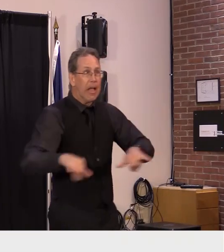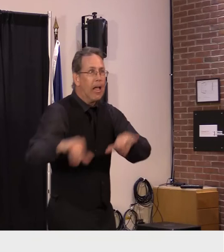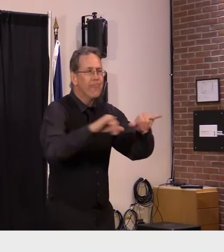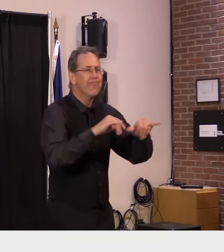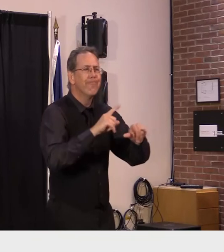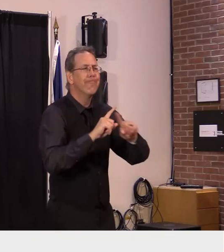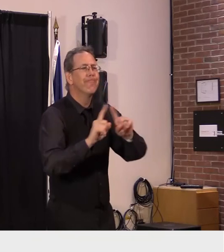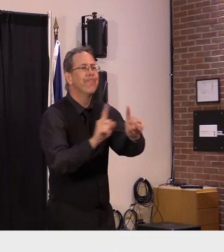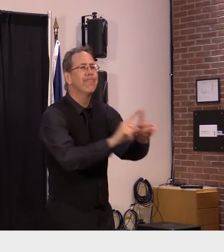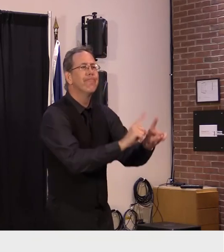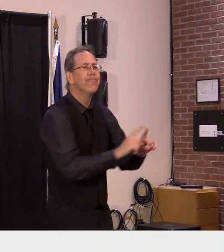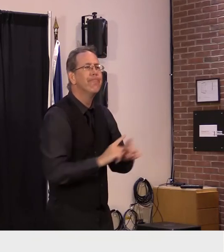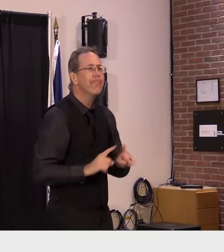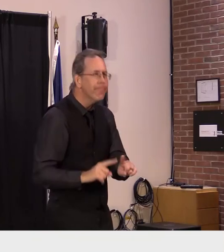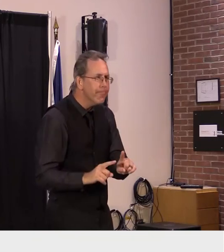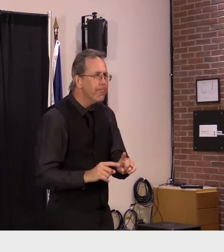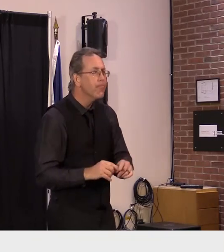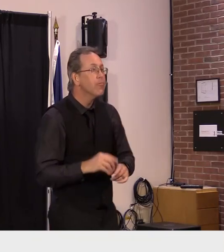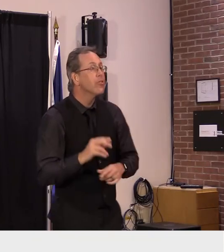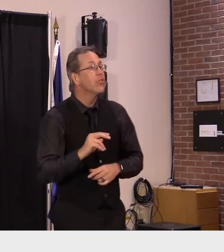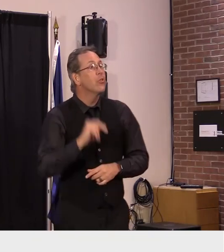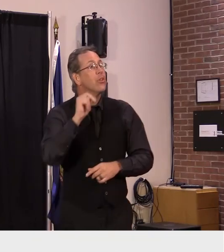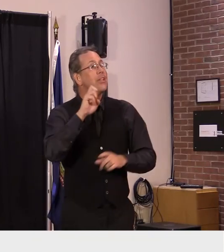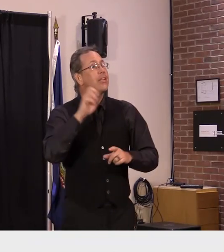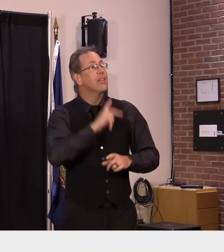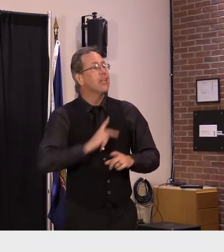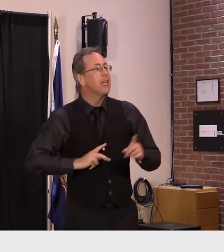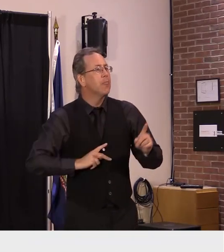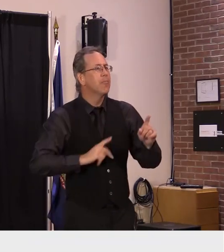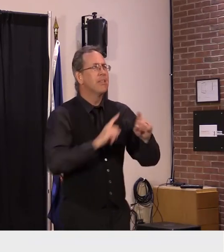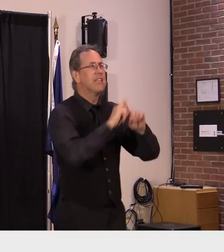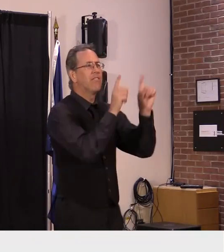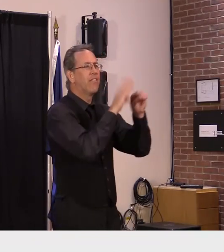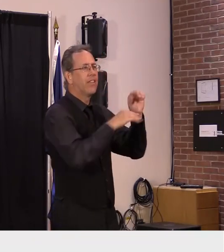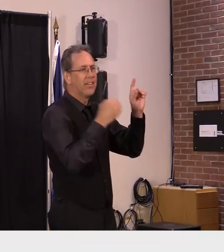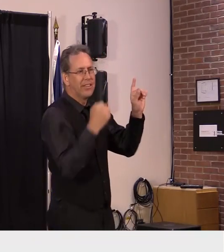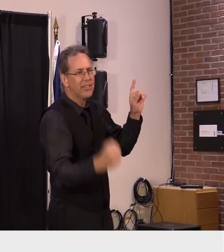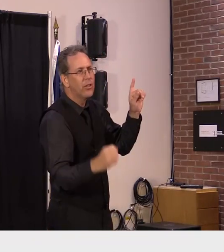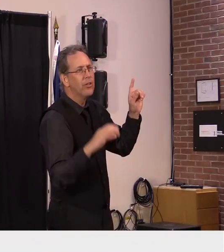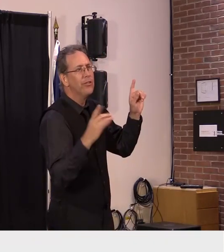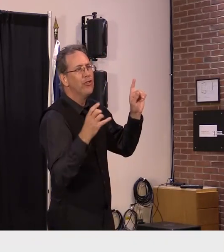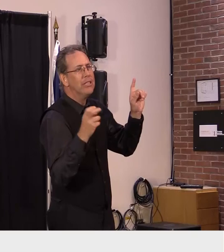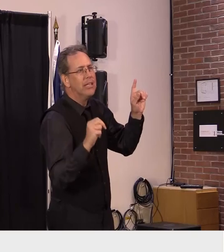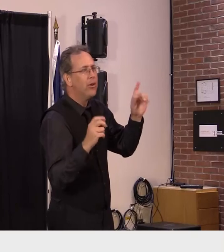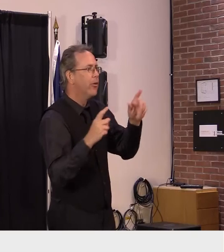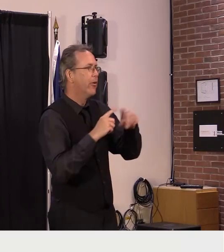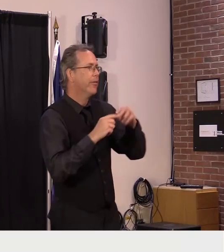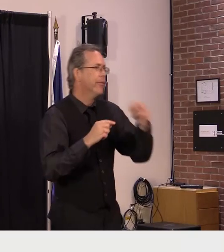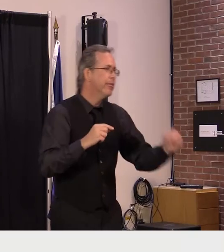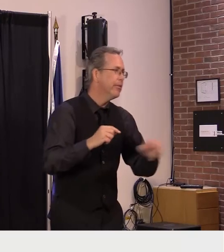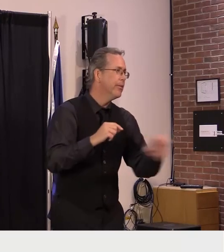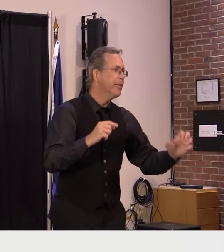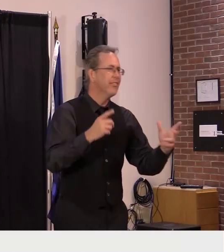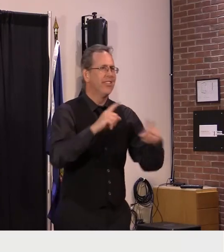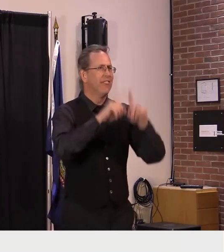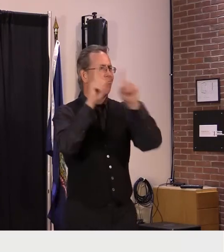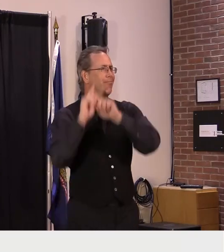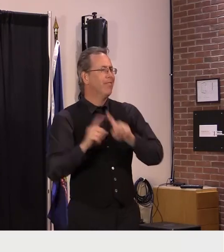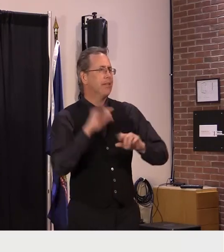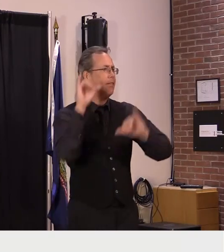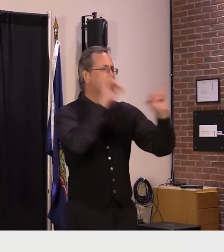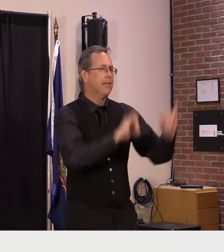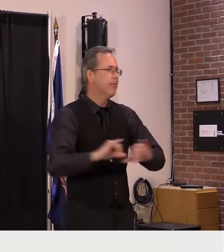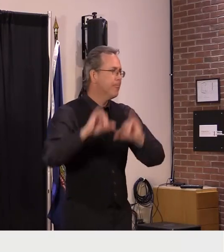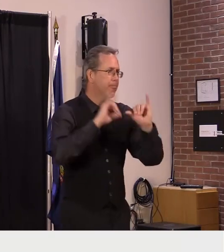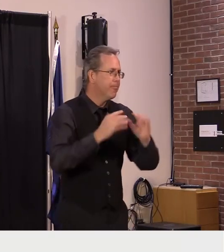northeast kingdom has for example in terms of integration of social services is not what chittenden county has and not to say they should be exactly the same but there needs to be some attention